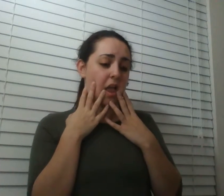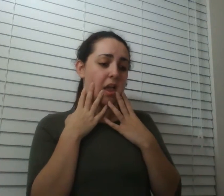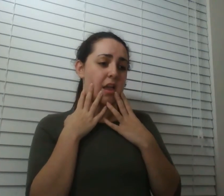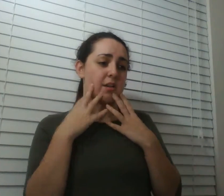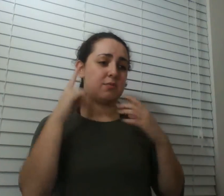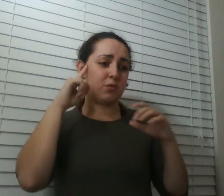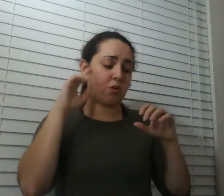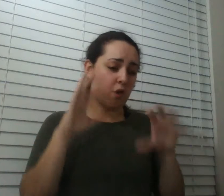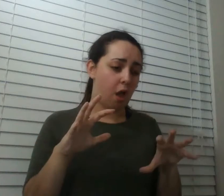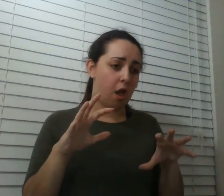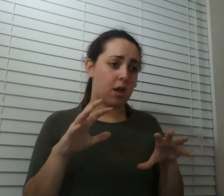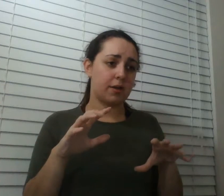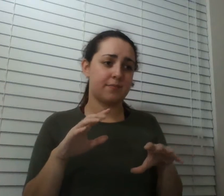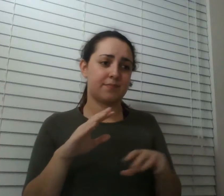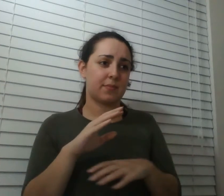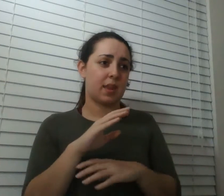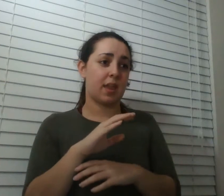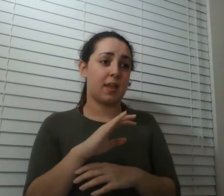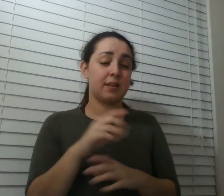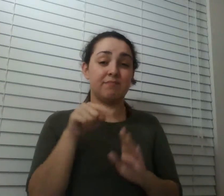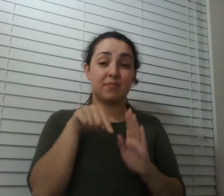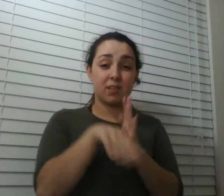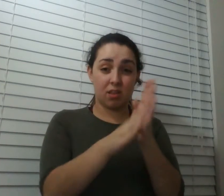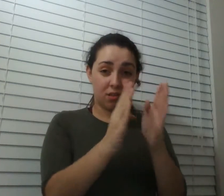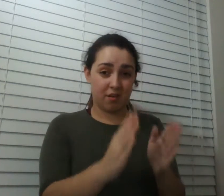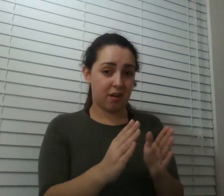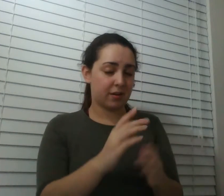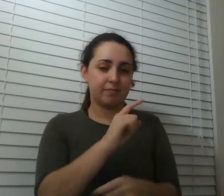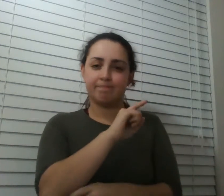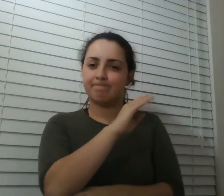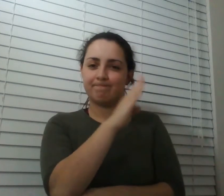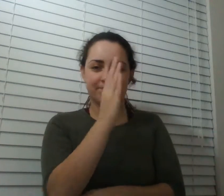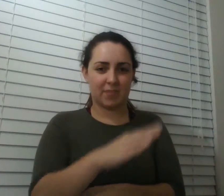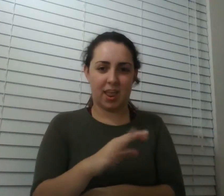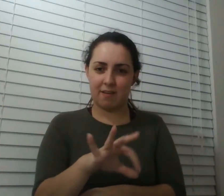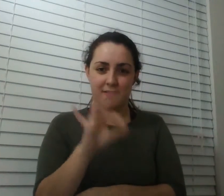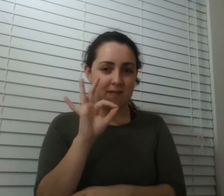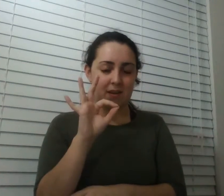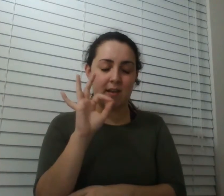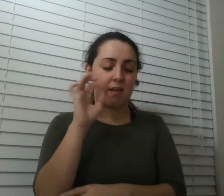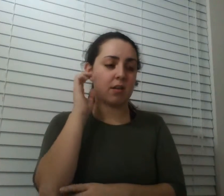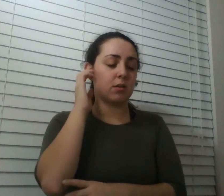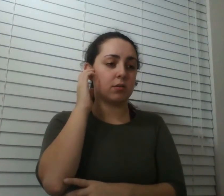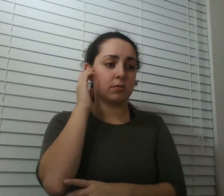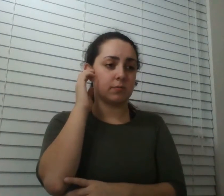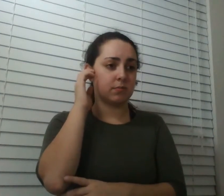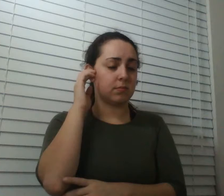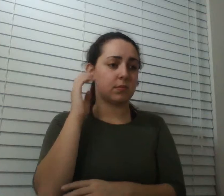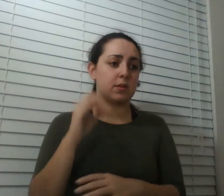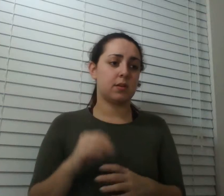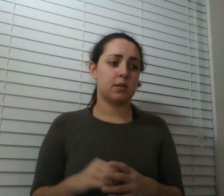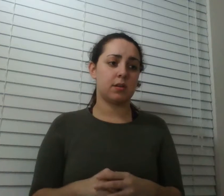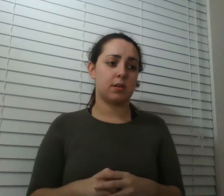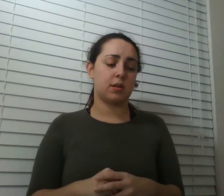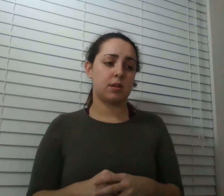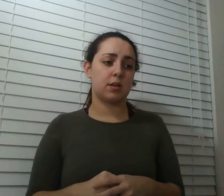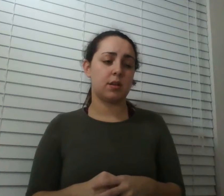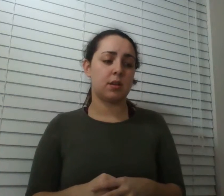killer never found out anything about him who he was why he would do this it was just this seemingly senseless